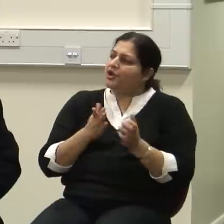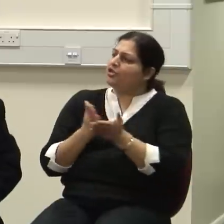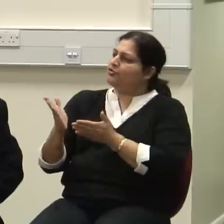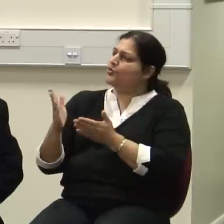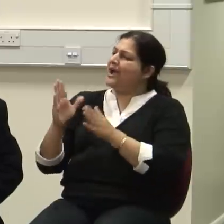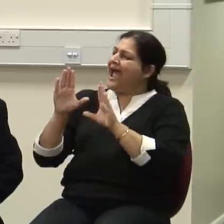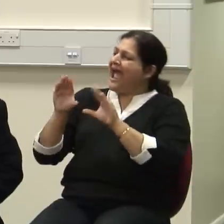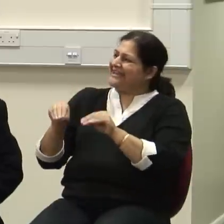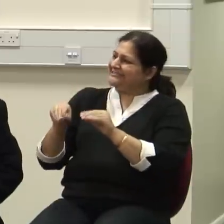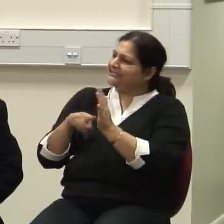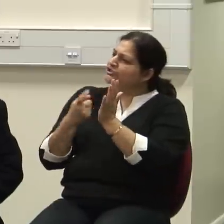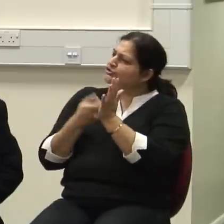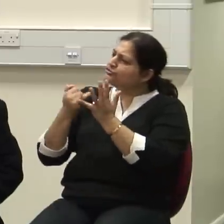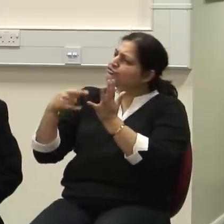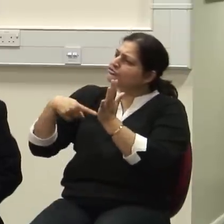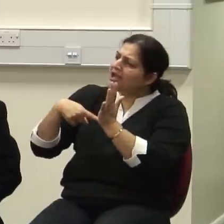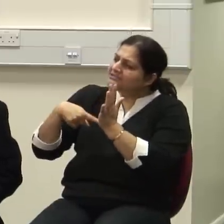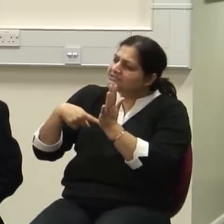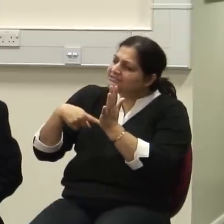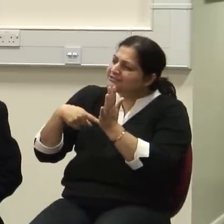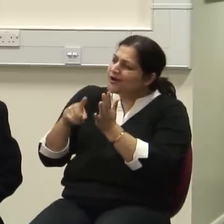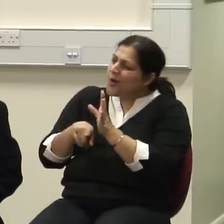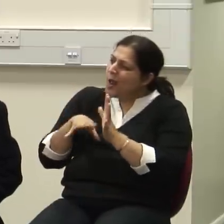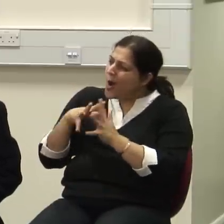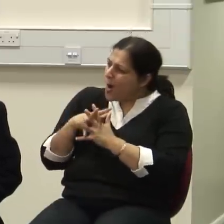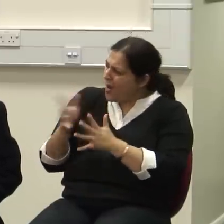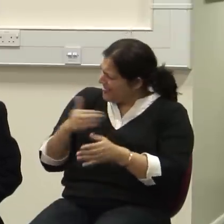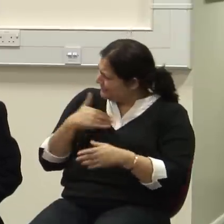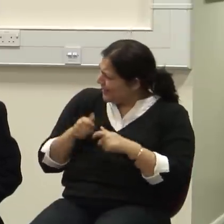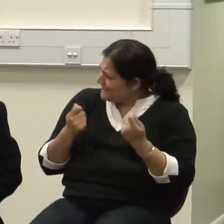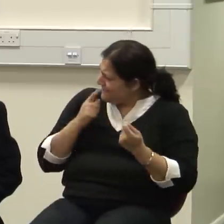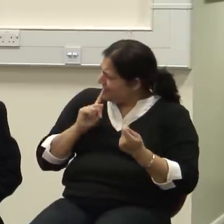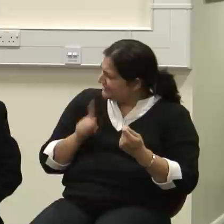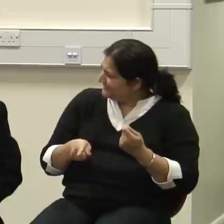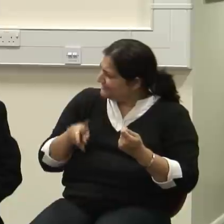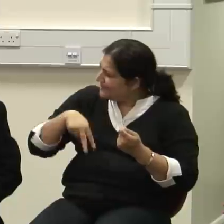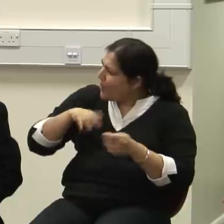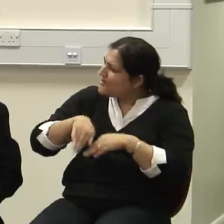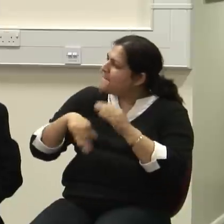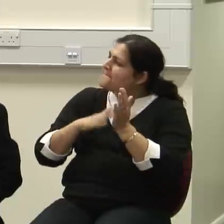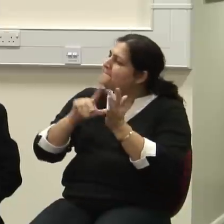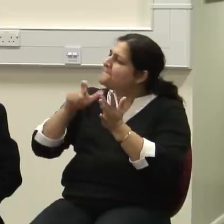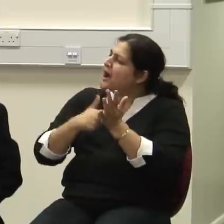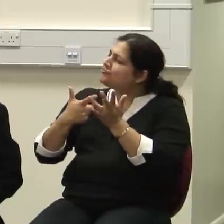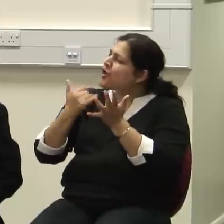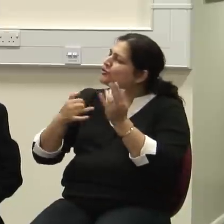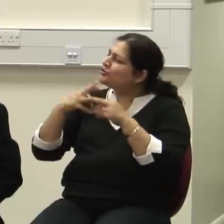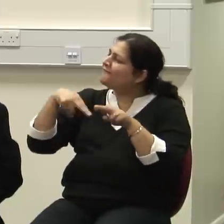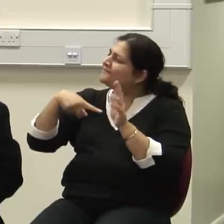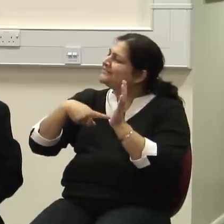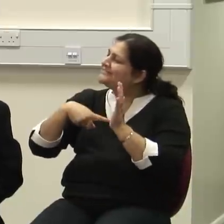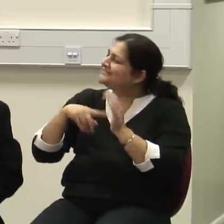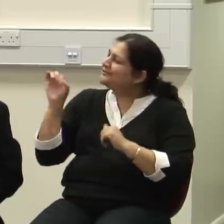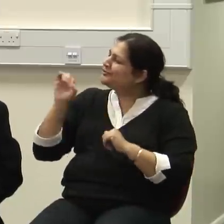Antitrust which is now happening to Microsoft, you can read it in the paper, this morning's paper, European court, you know, this is now also European